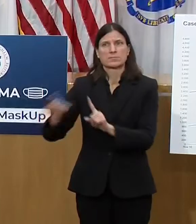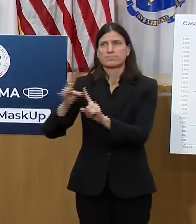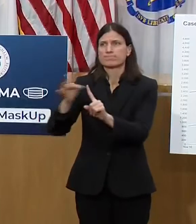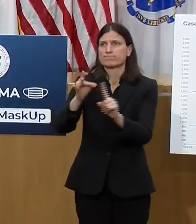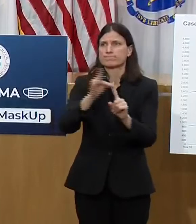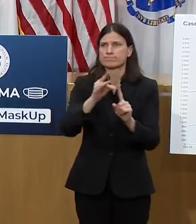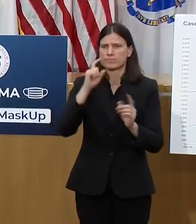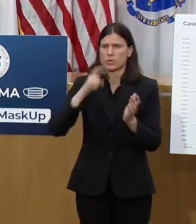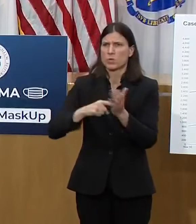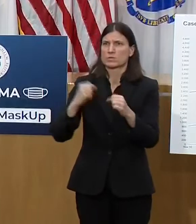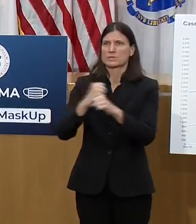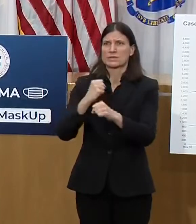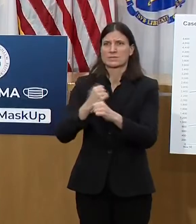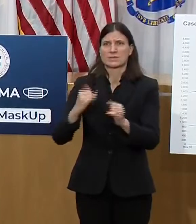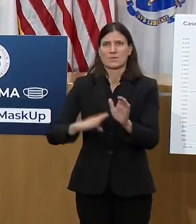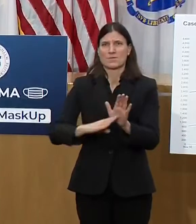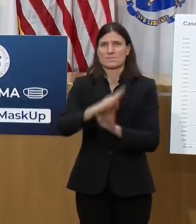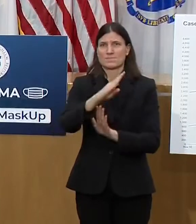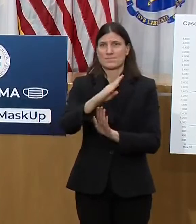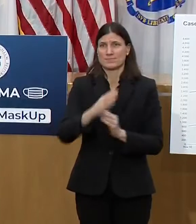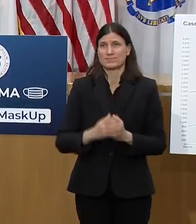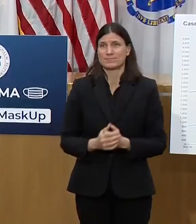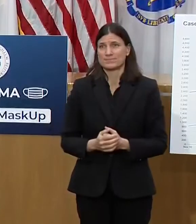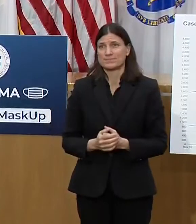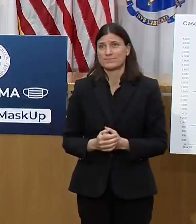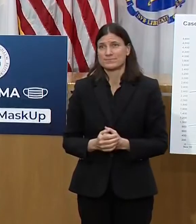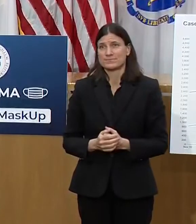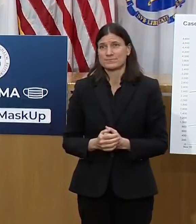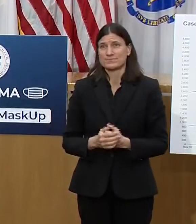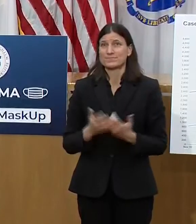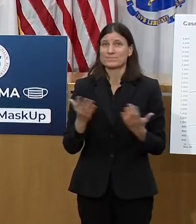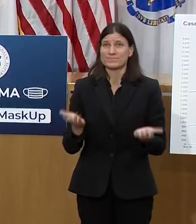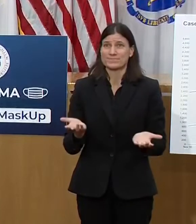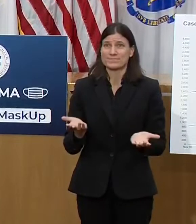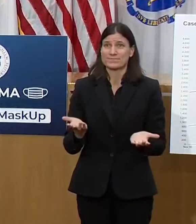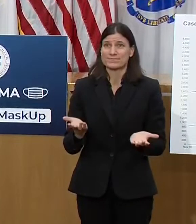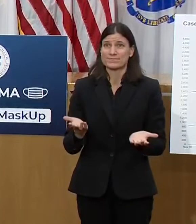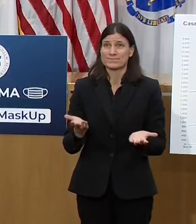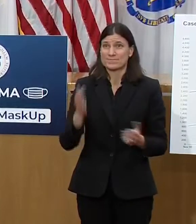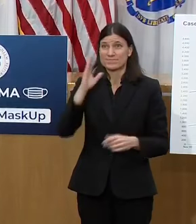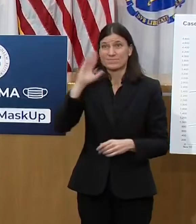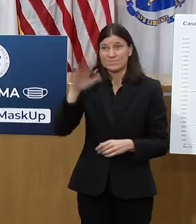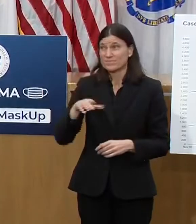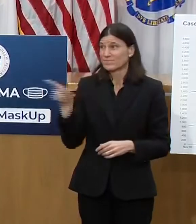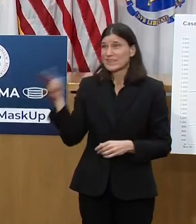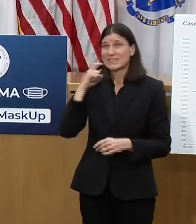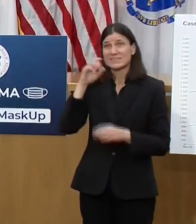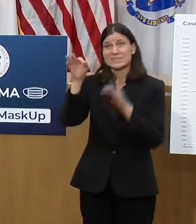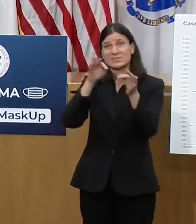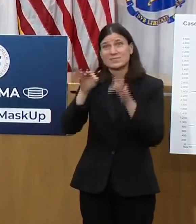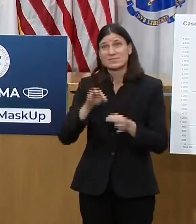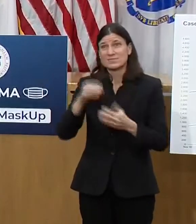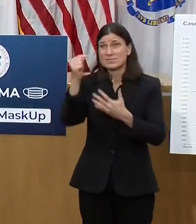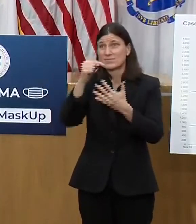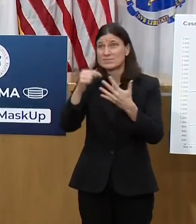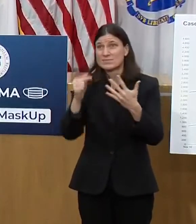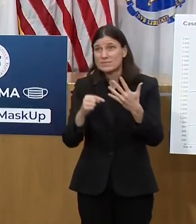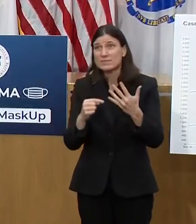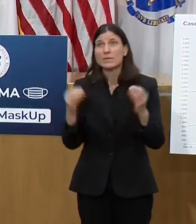Those combination of facts have translated into a significant increase in COVID-19 hospitalizations